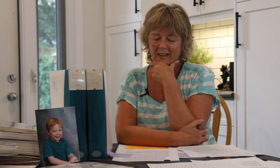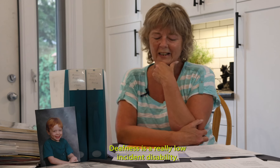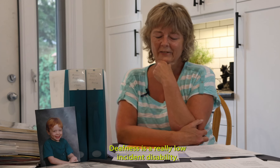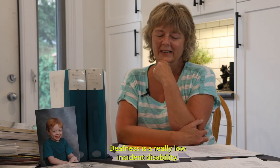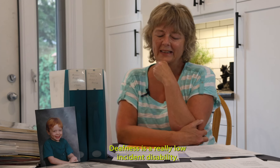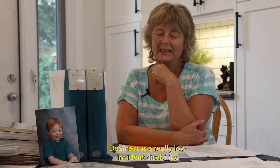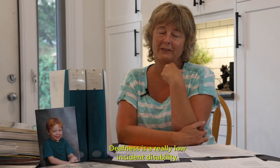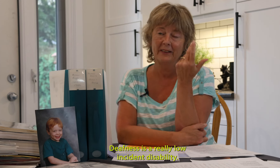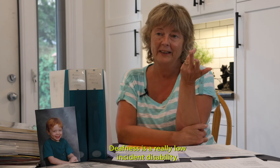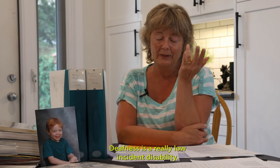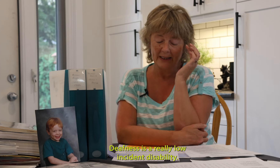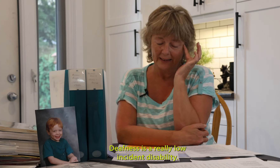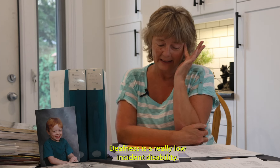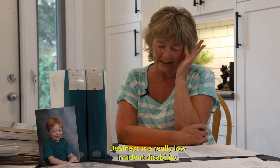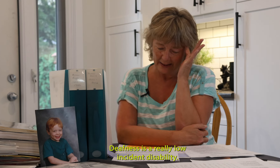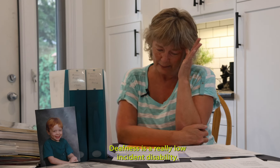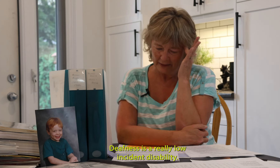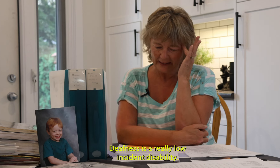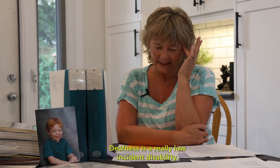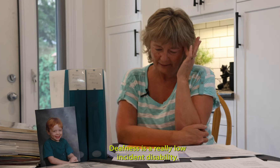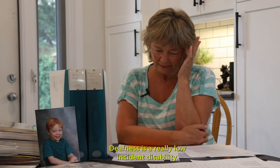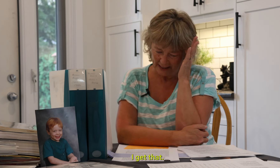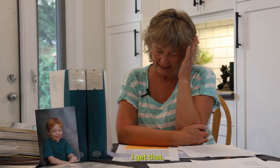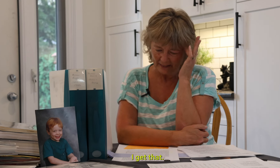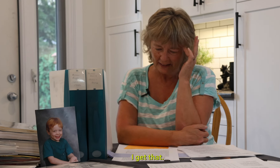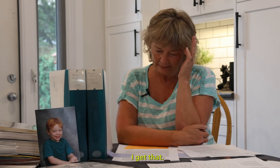Deafness is a really low incident disability. I get that.